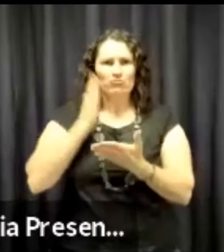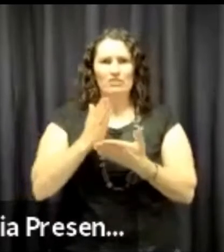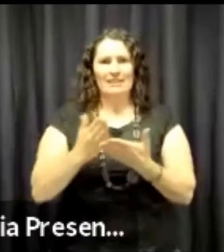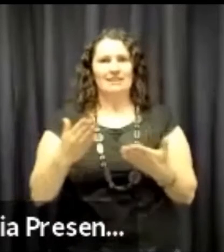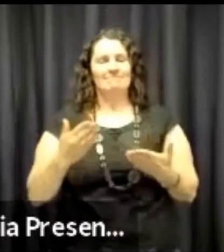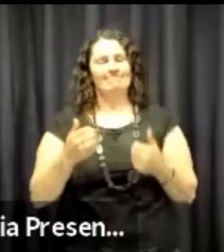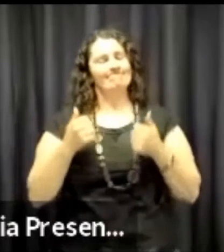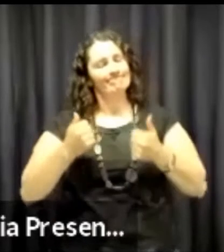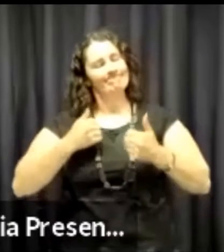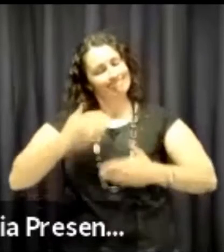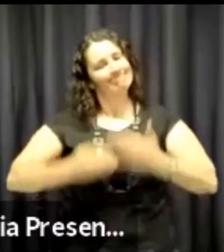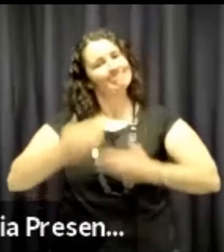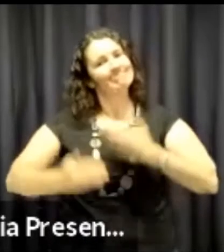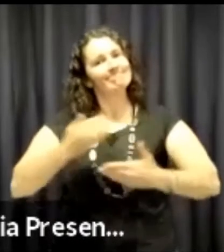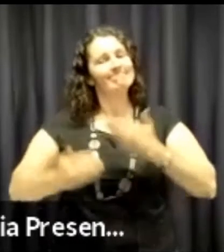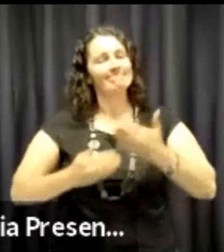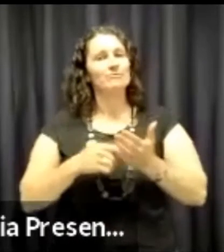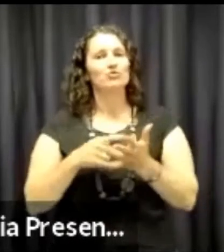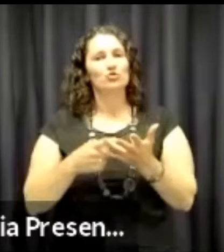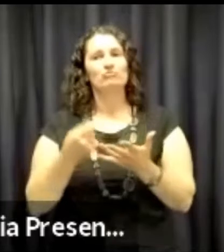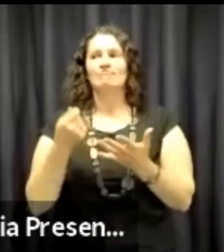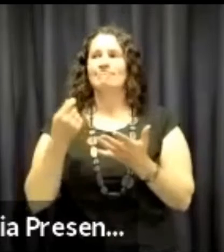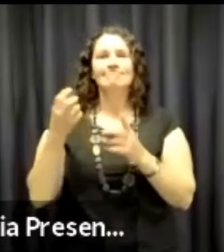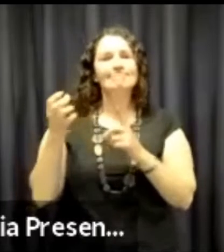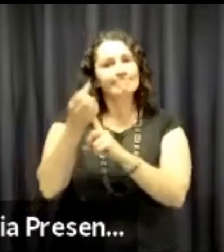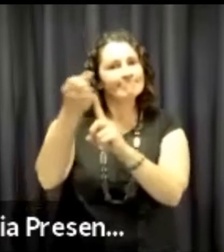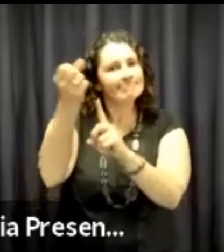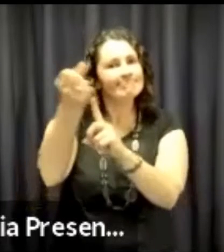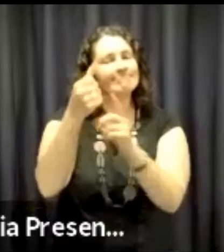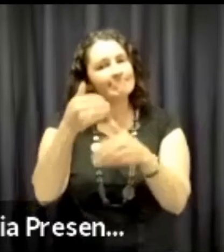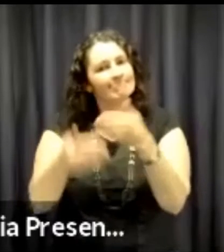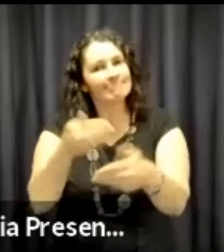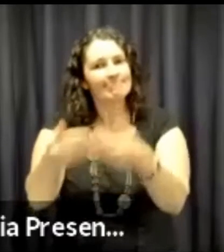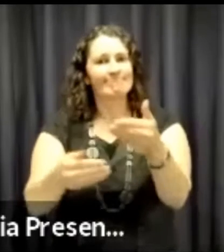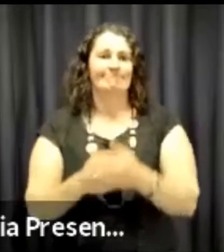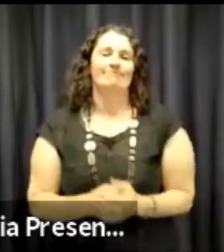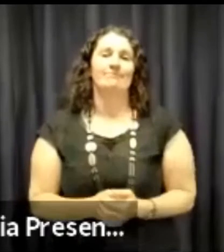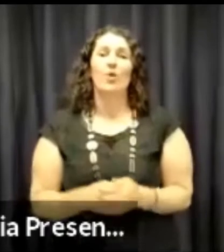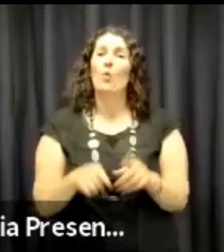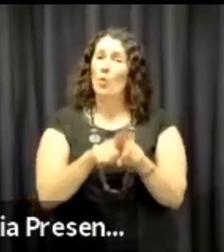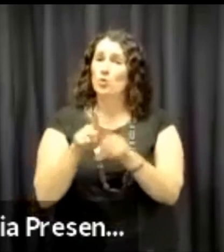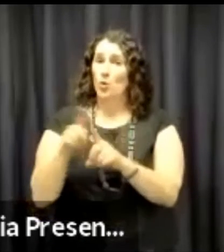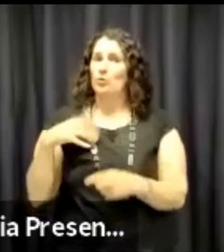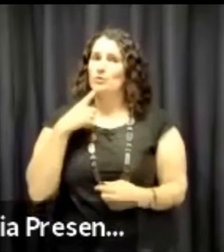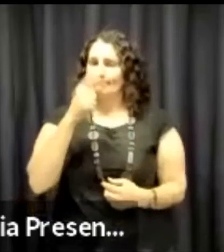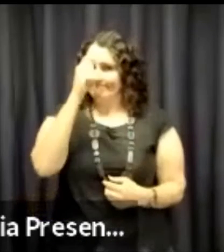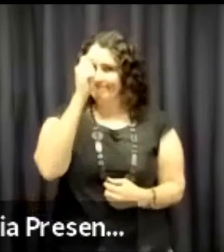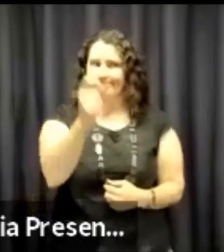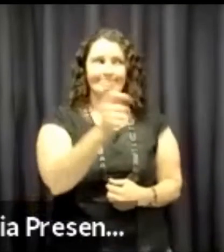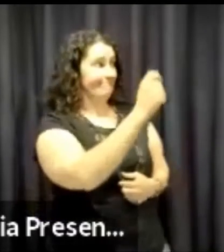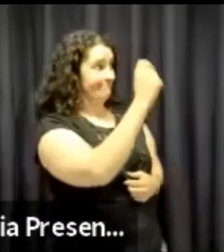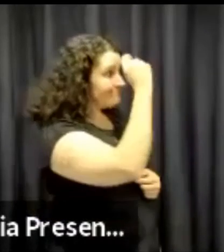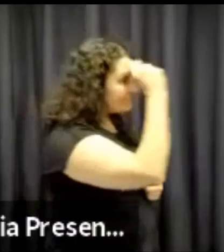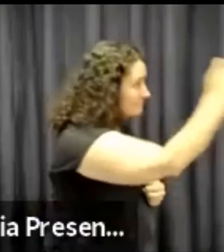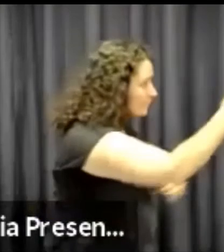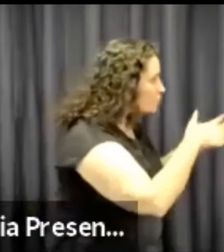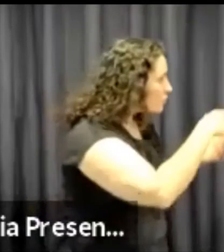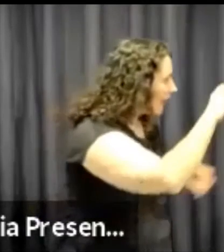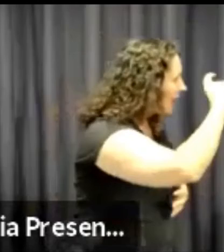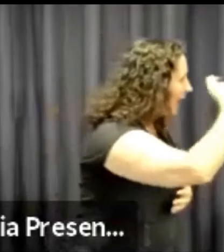and they've persevered through this period and kept the organisation afloat, focused on our key targets and goals and I'd also like